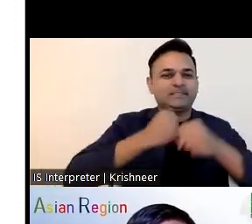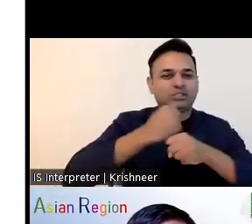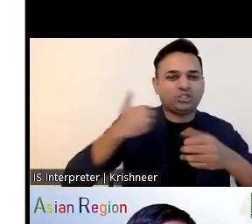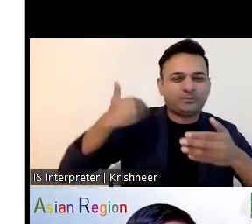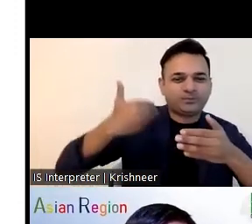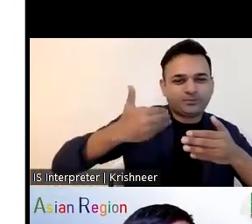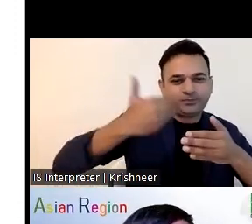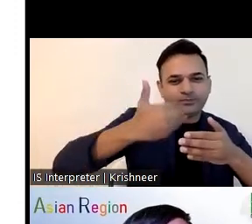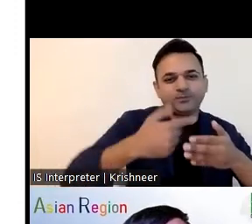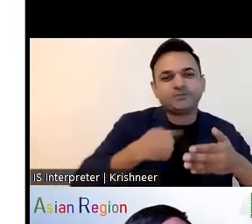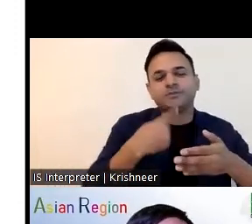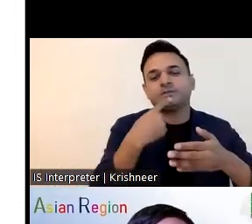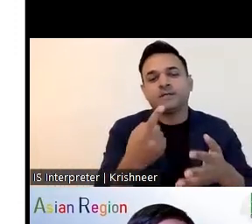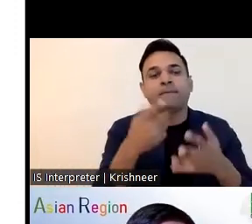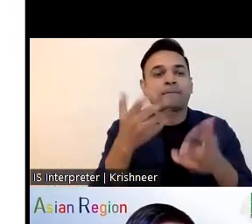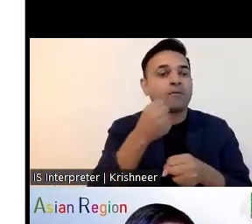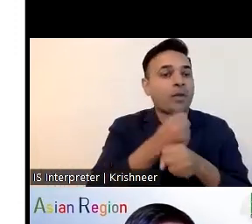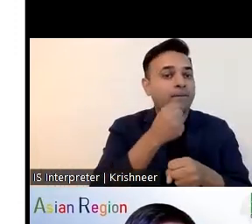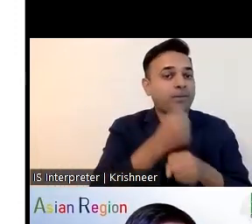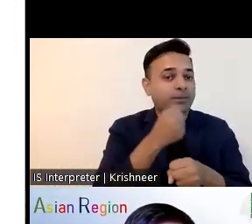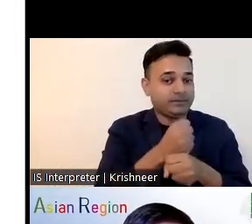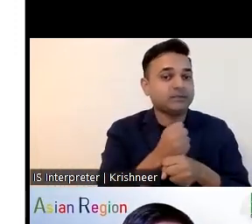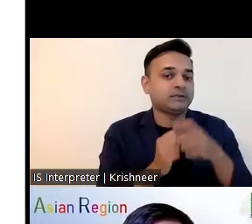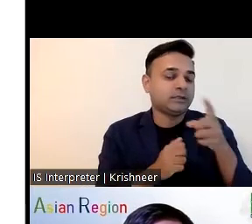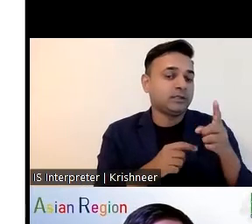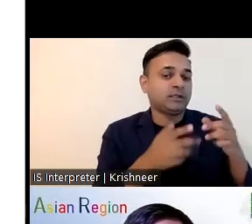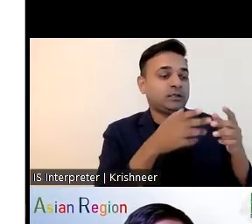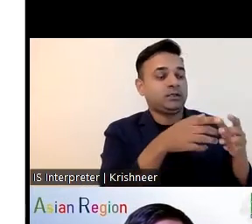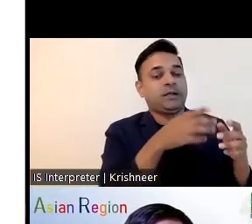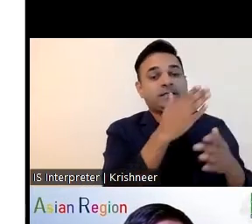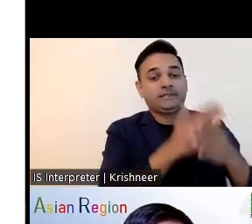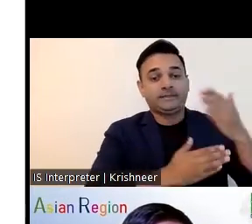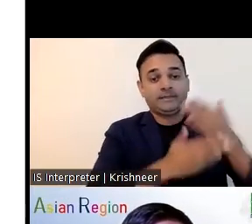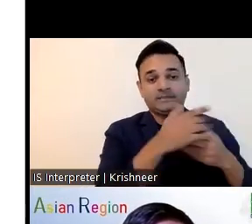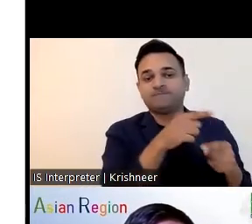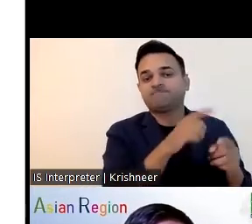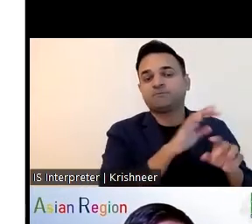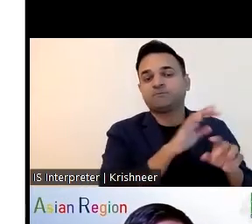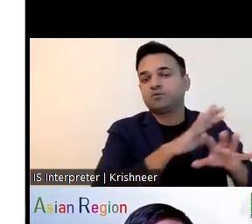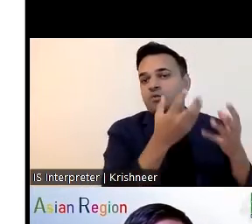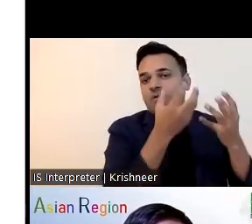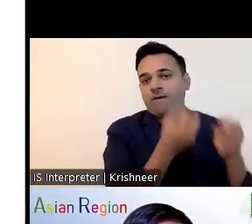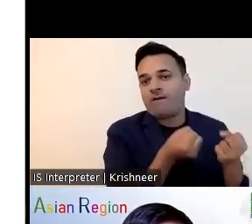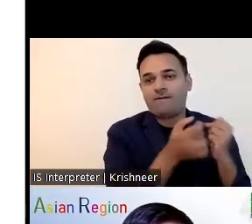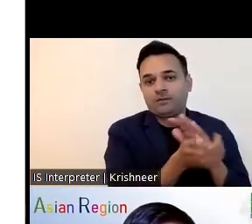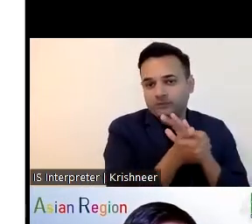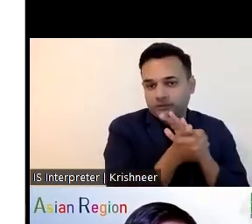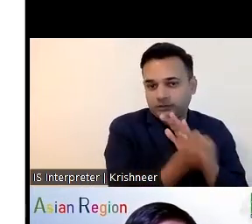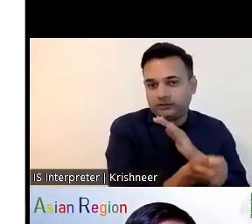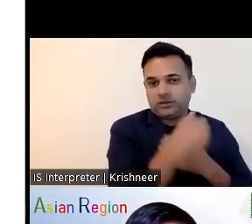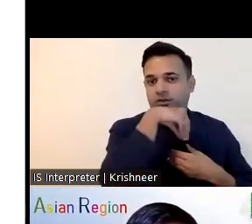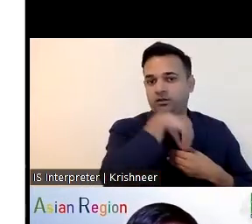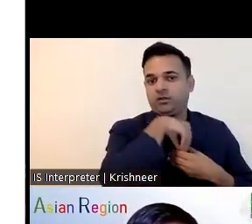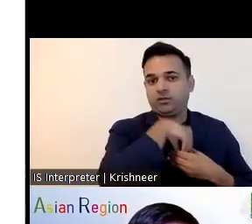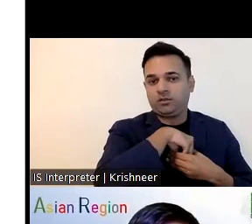job market skills that like uh like uh skills vocational skills what the market is demanding and that's why we are not getting employee